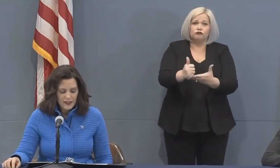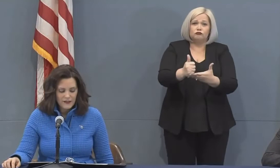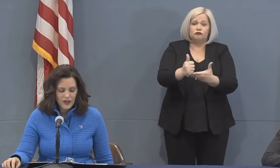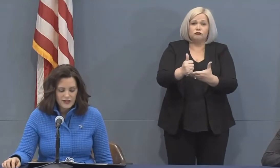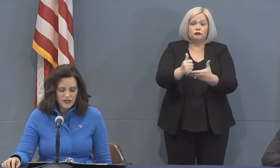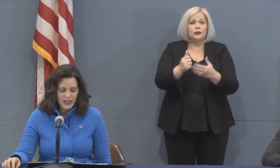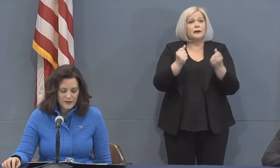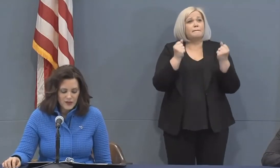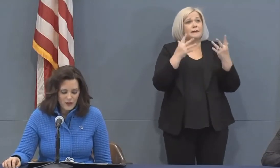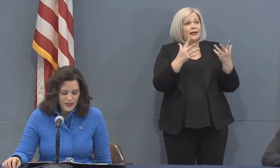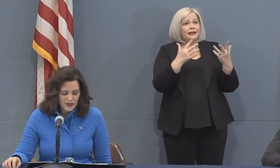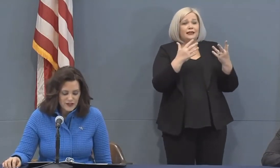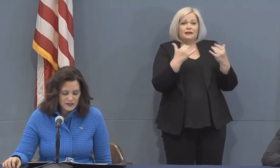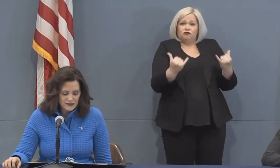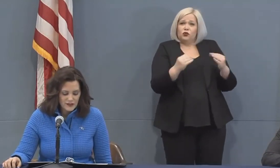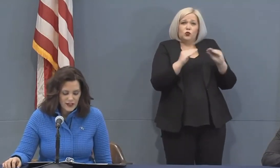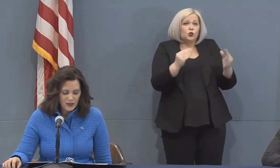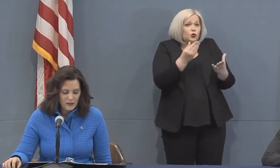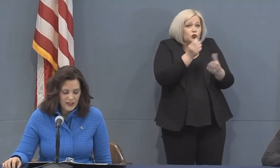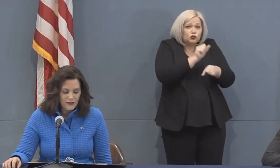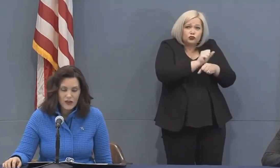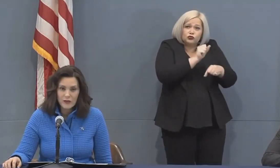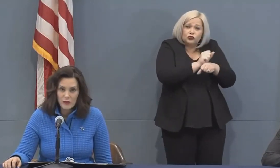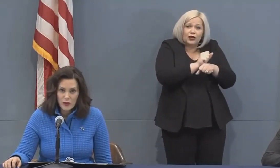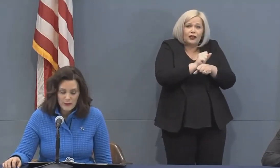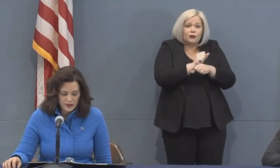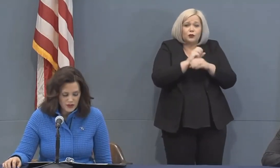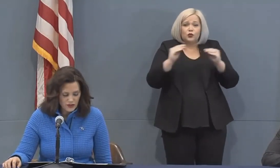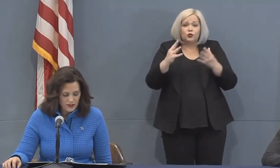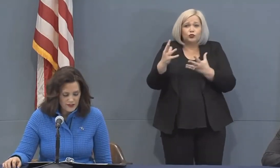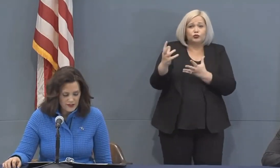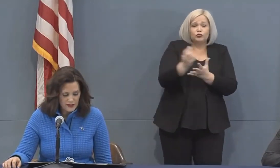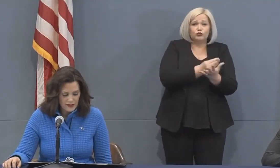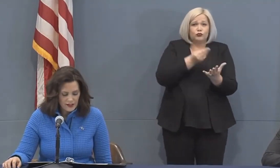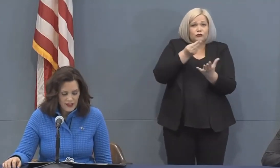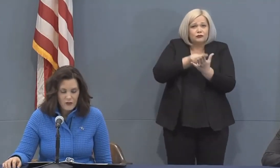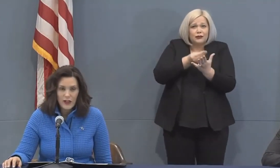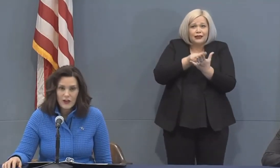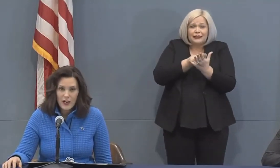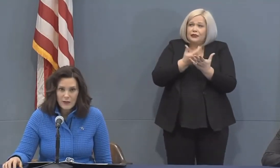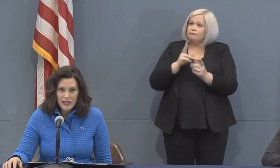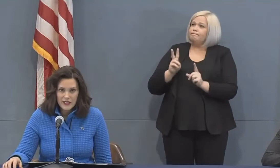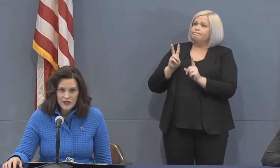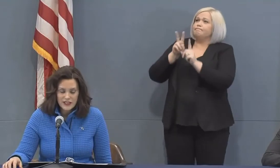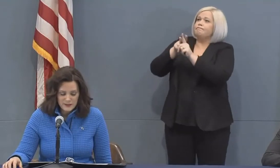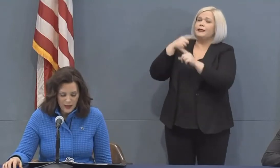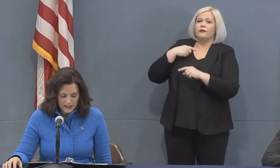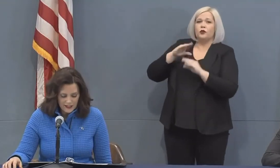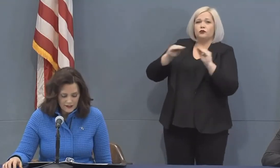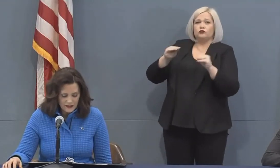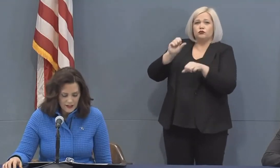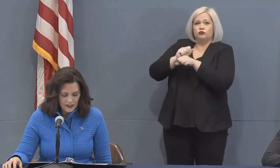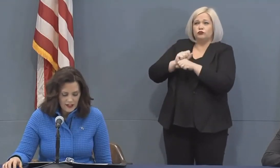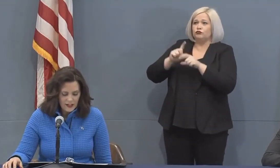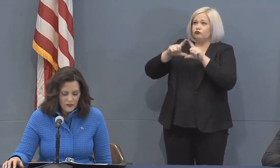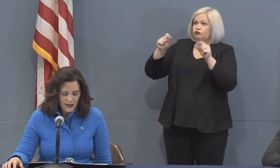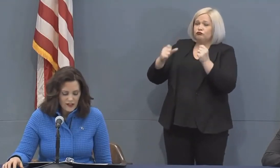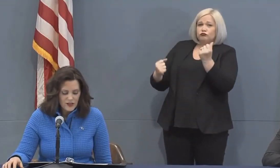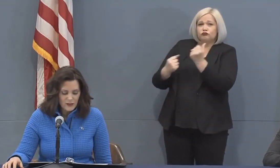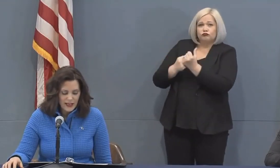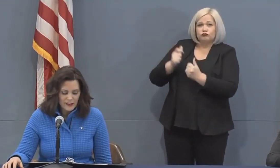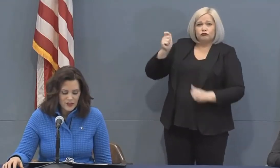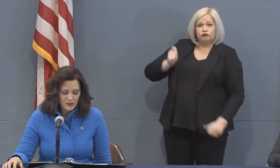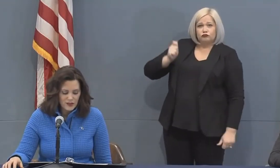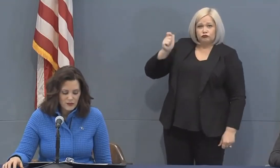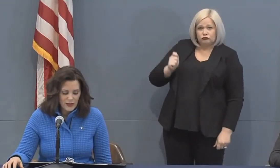Many have lost jobs or wages and applied for unemployment insurance. And while your application is pending, you